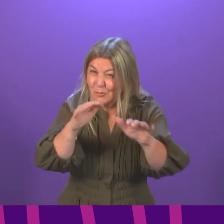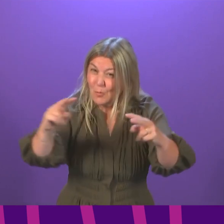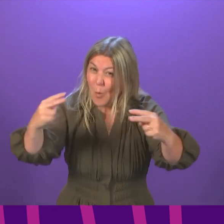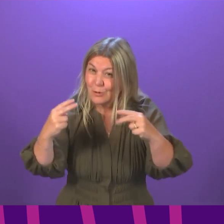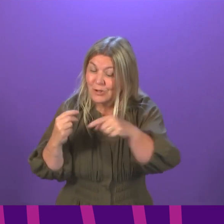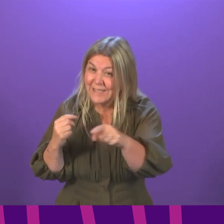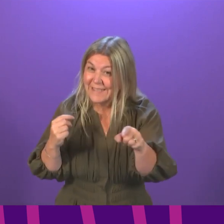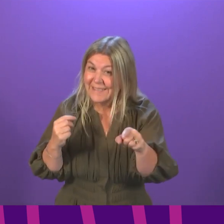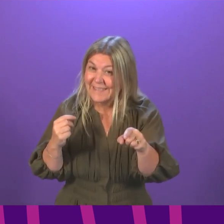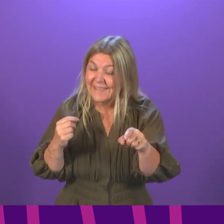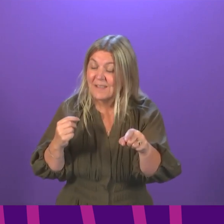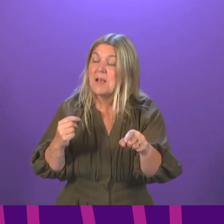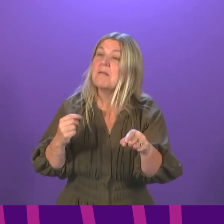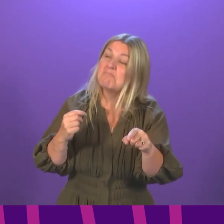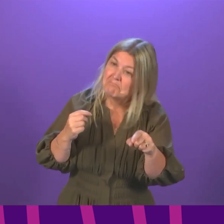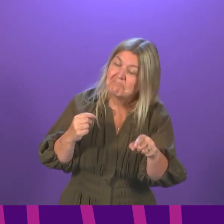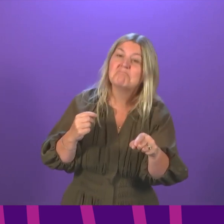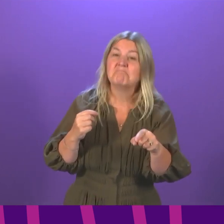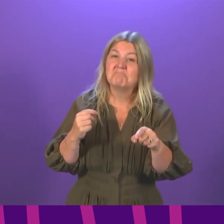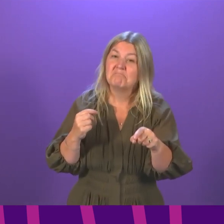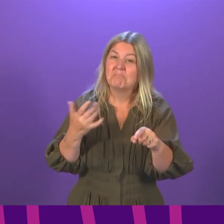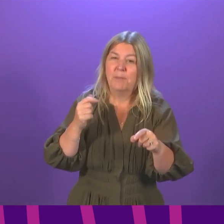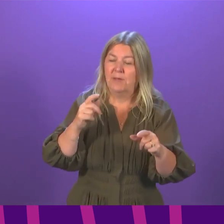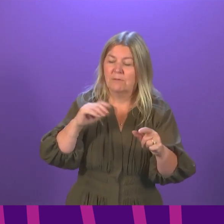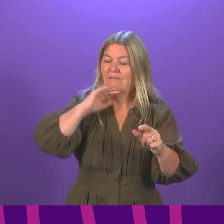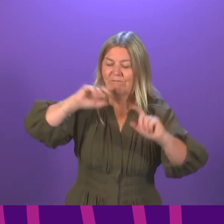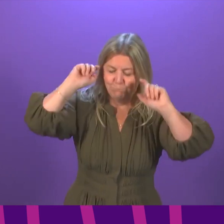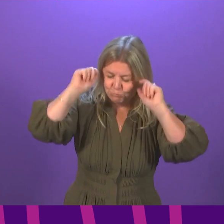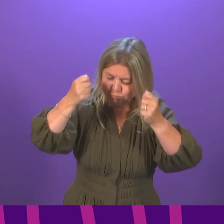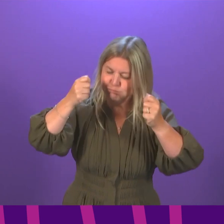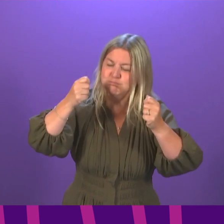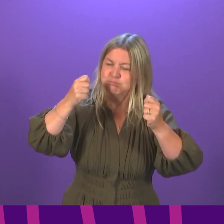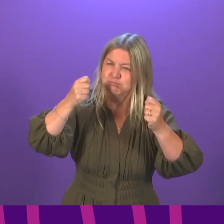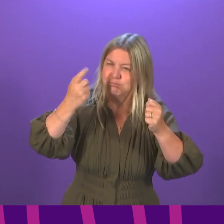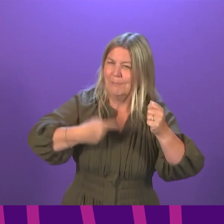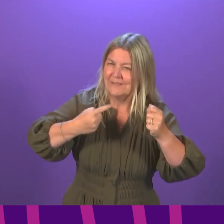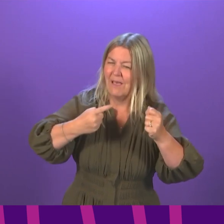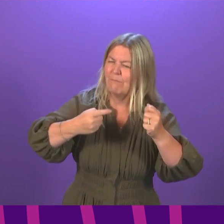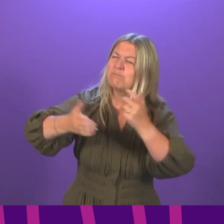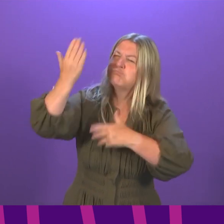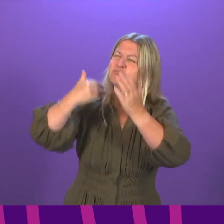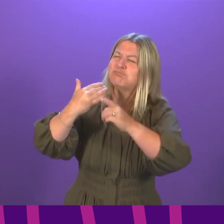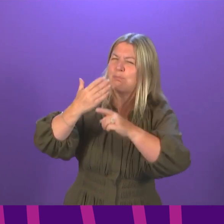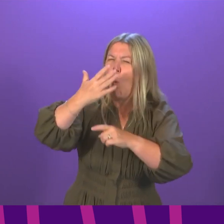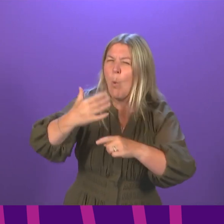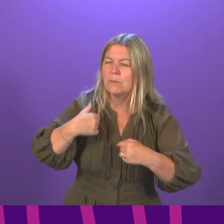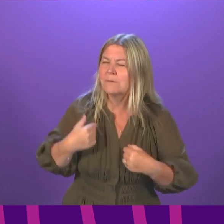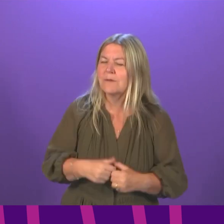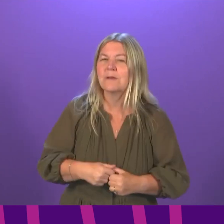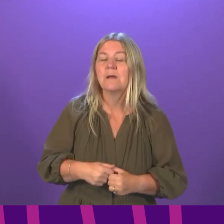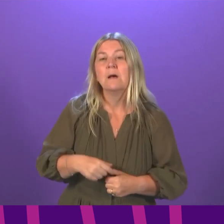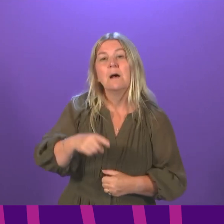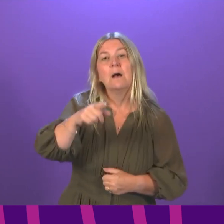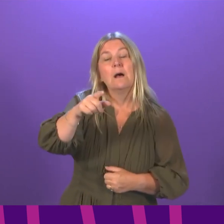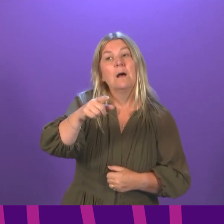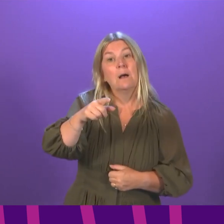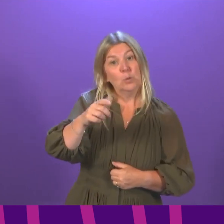young people listening to me right now, and if they are, they probably switched off when I said it is a long time since I have been in a nightclub. If you intend, over